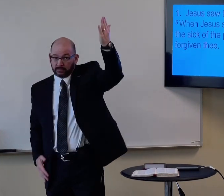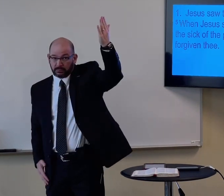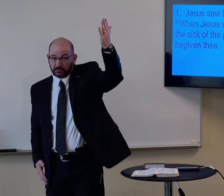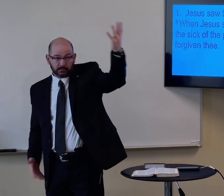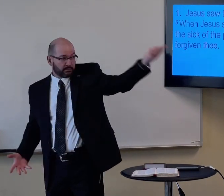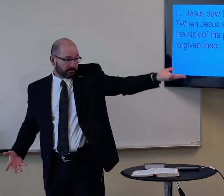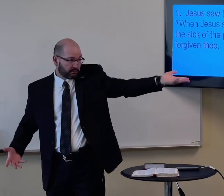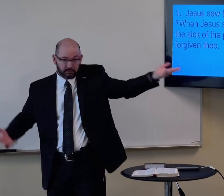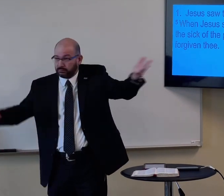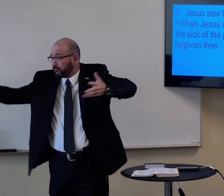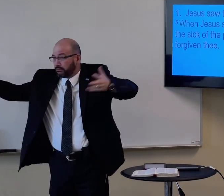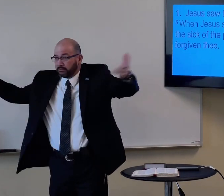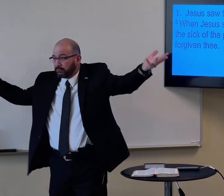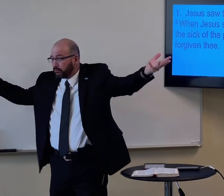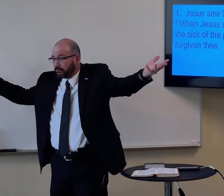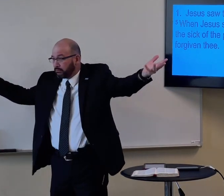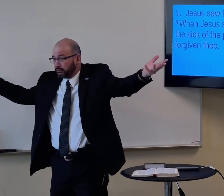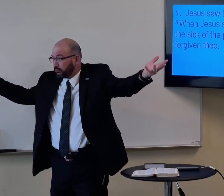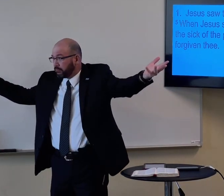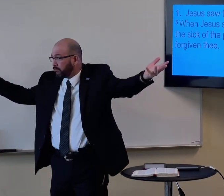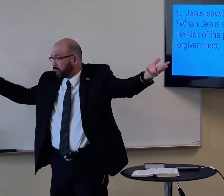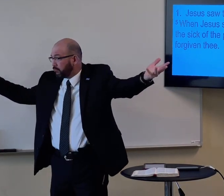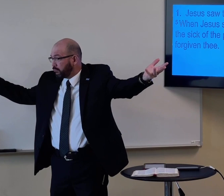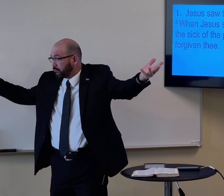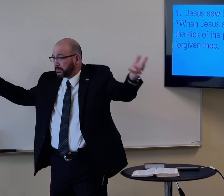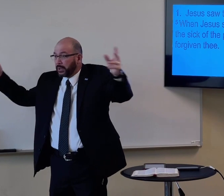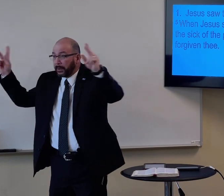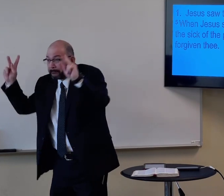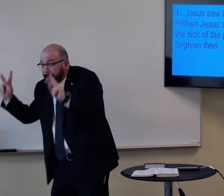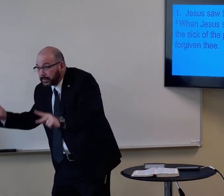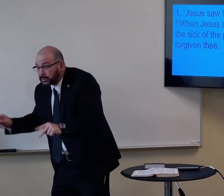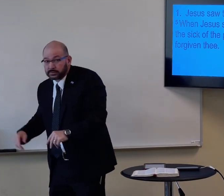We can't, I can't see your hearts. You can't see each other's.